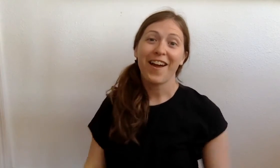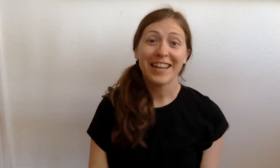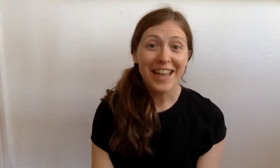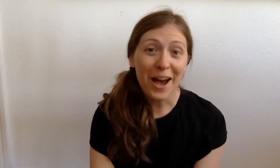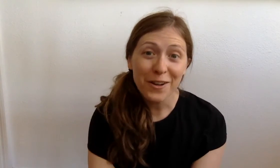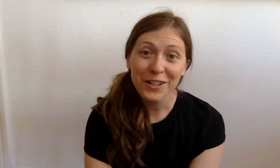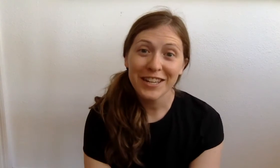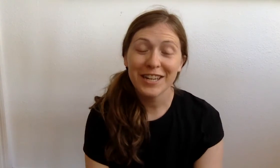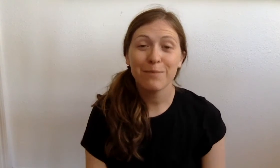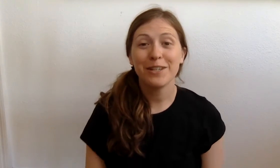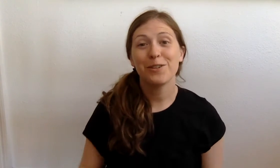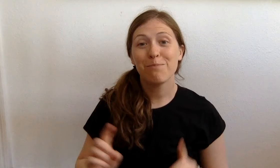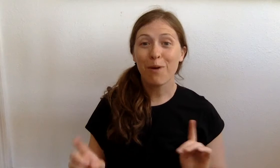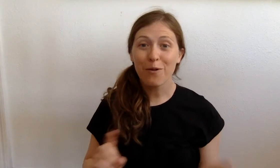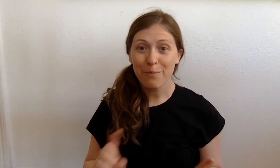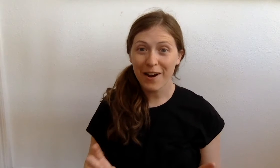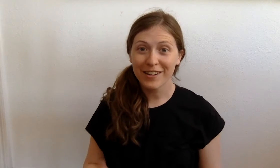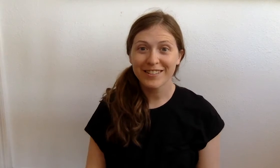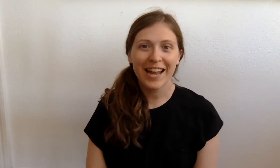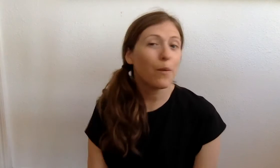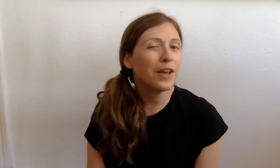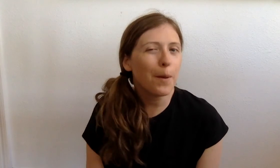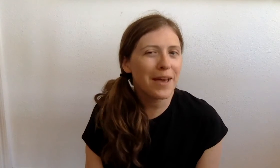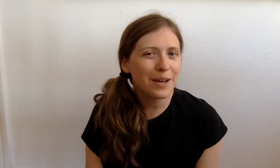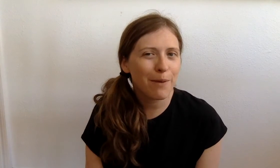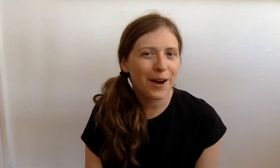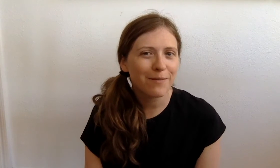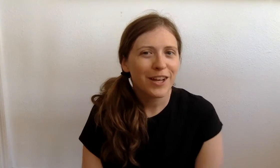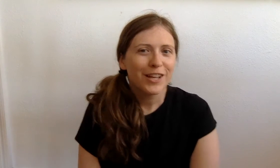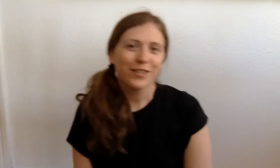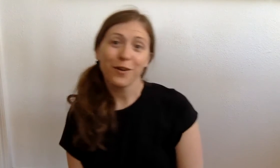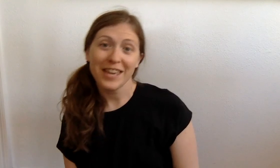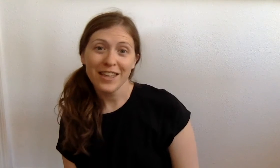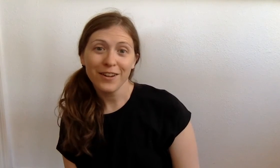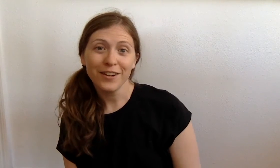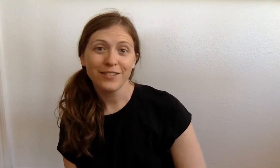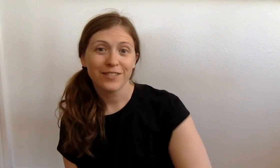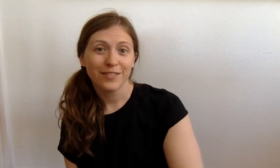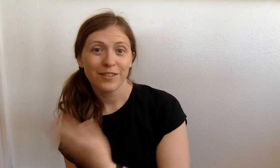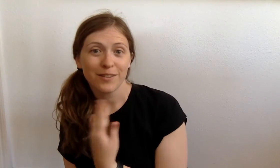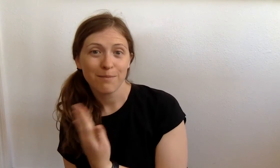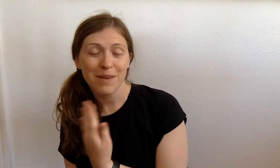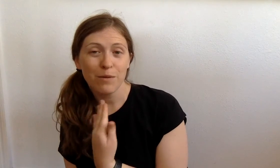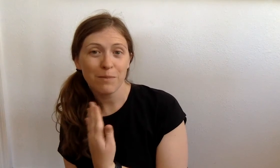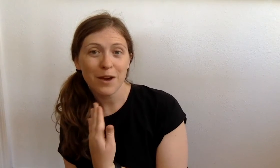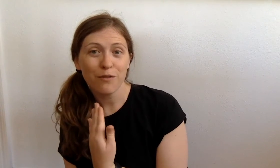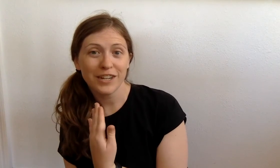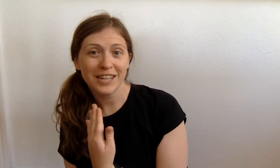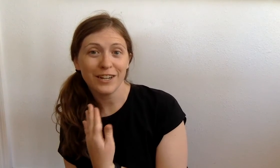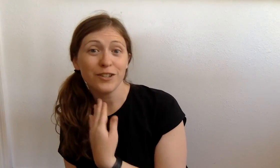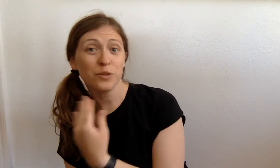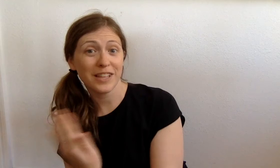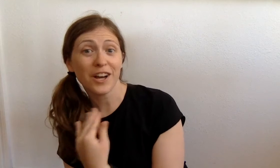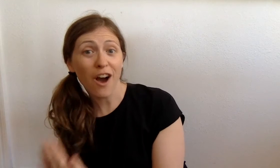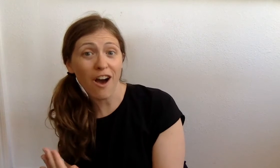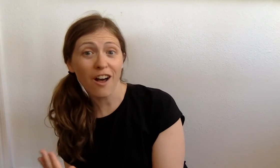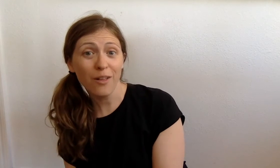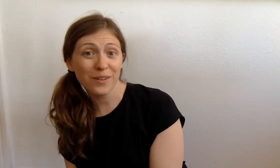right now you're gonna hear me do both parts and I want you to pick a part so either be with me over here doing the call whenever